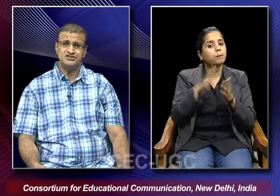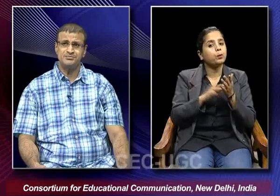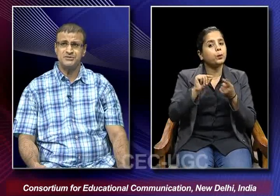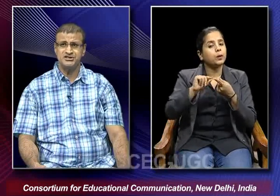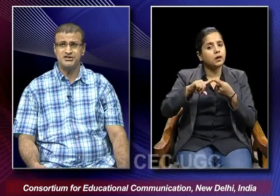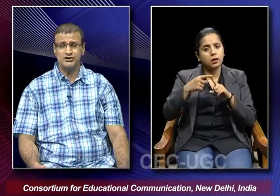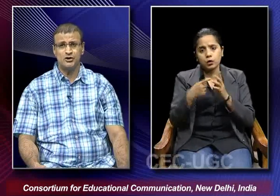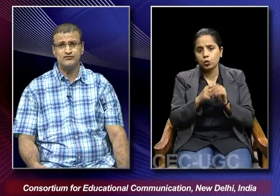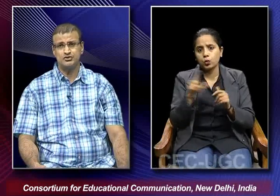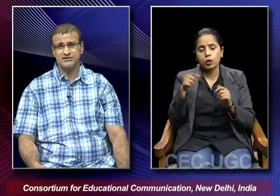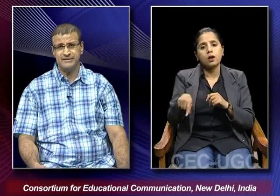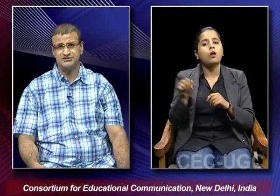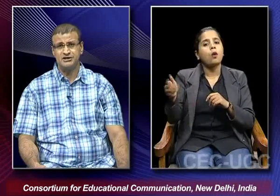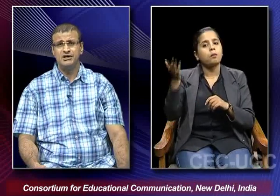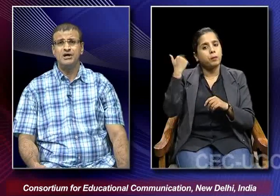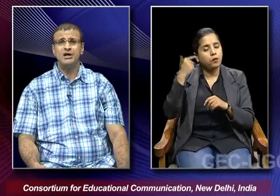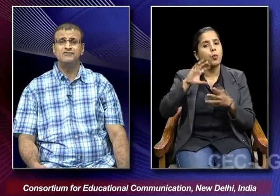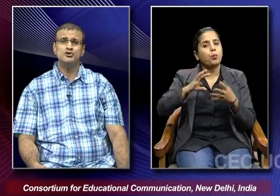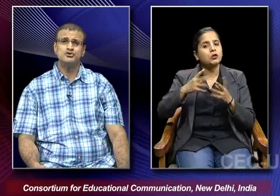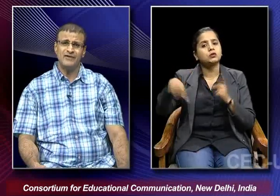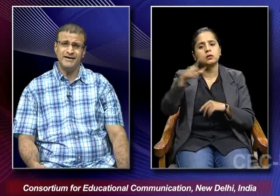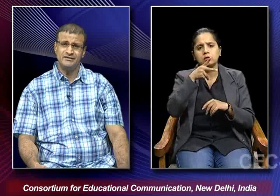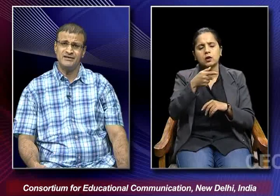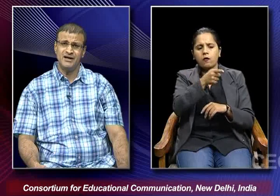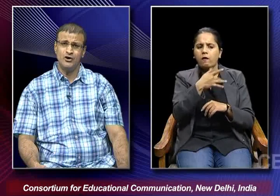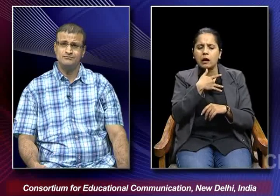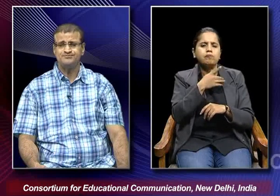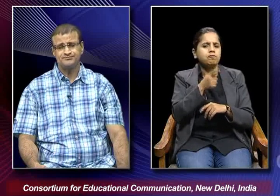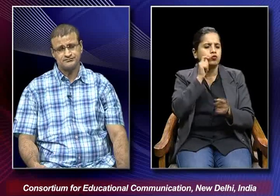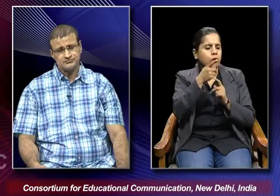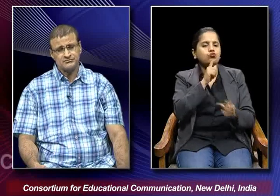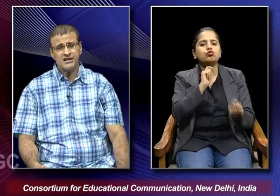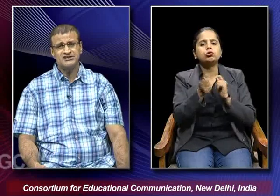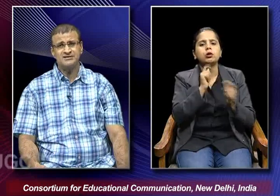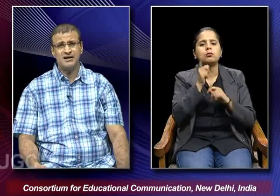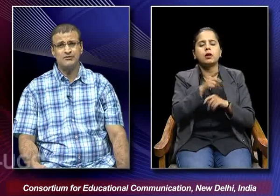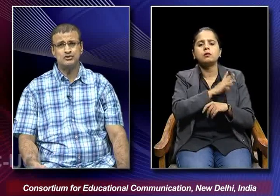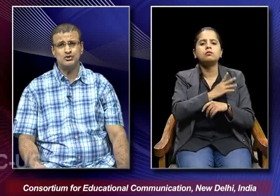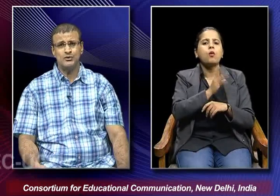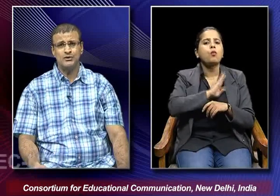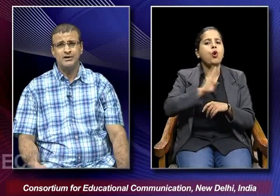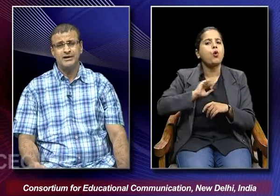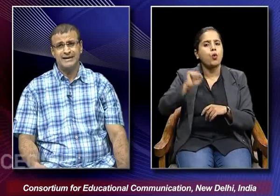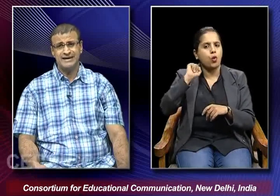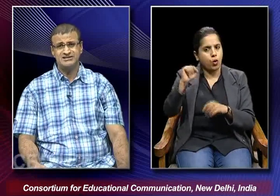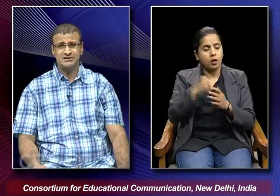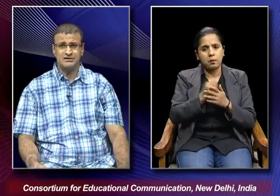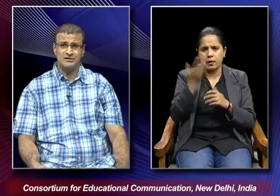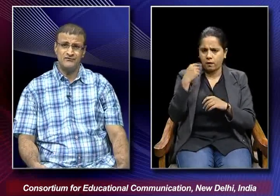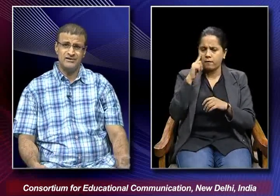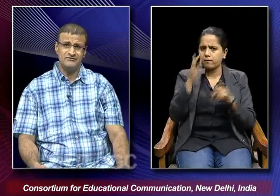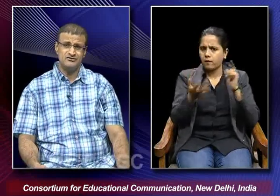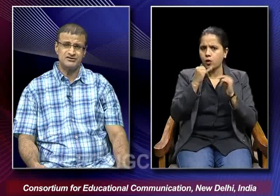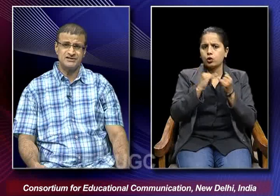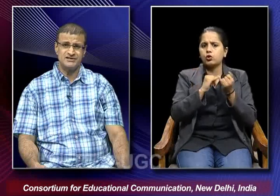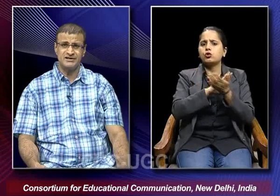censorship machinery of those times. We also find that how Shantaram also engaged in a